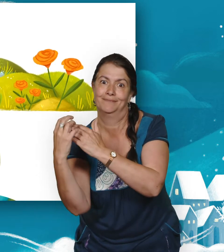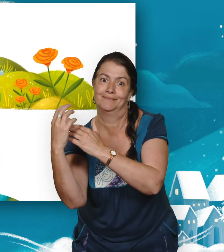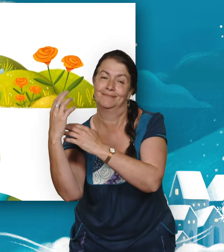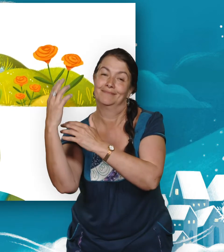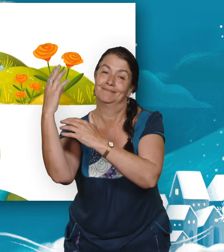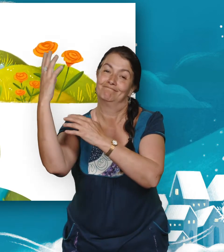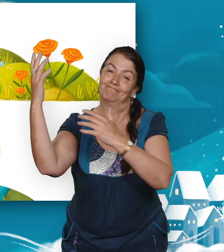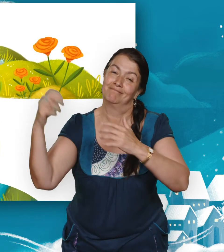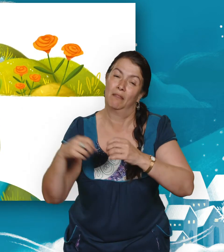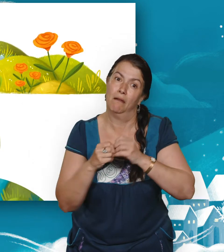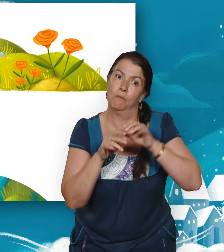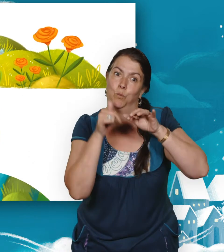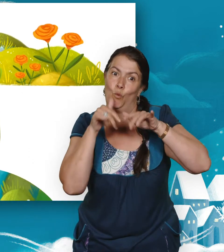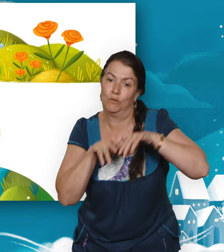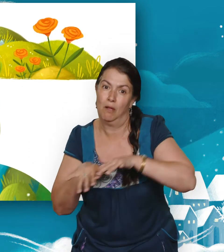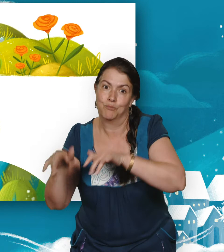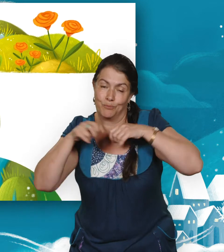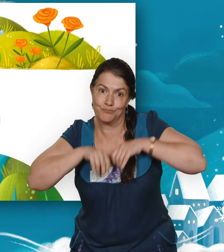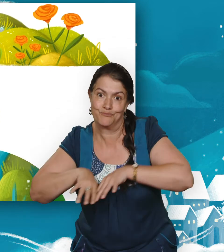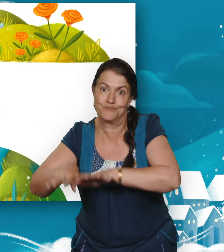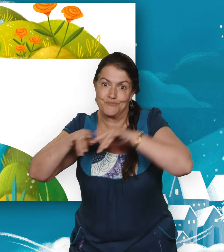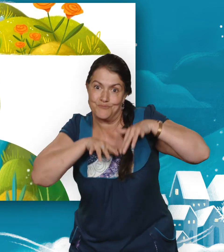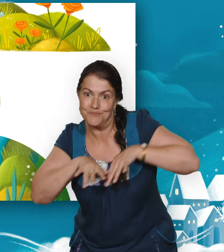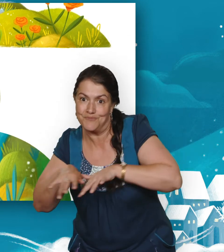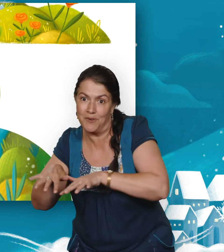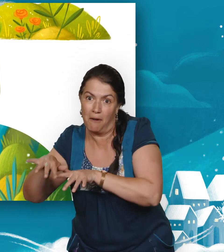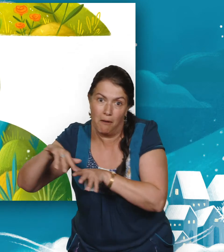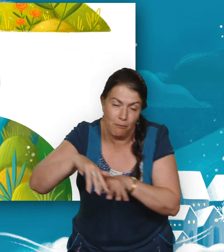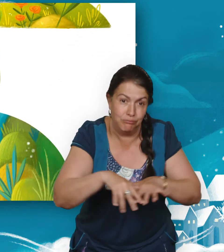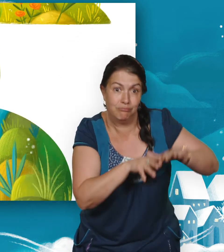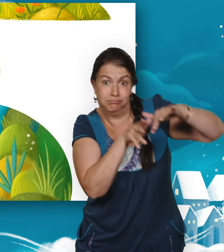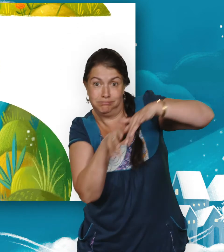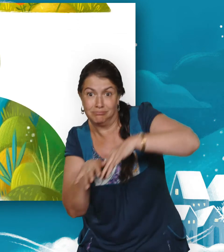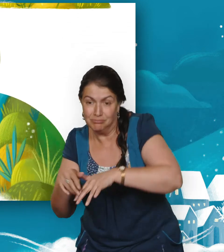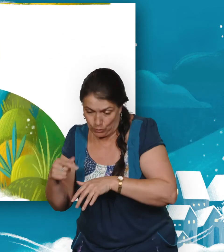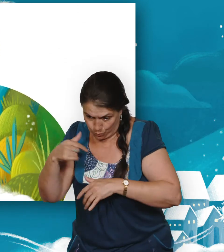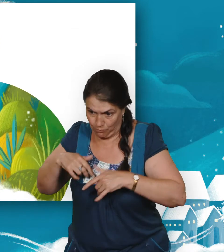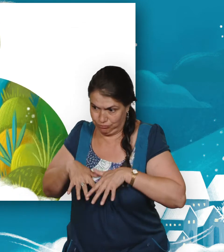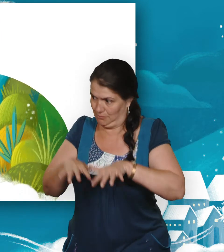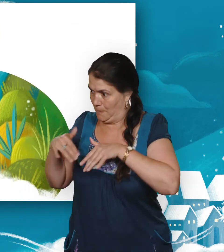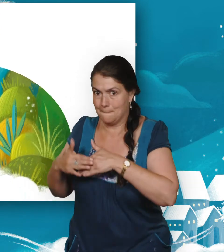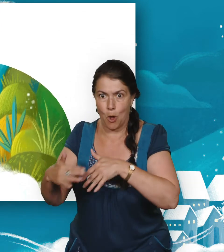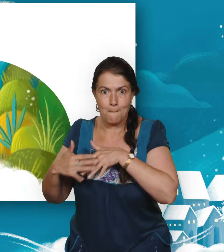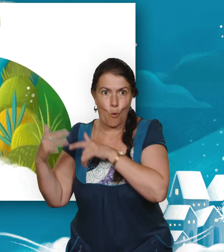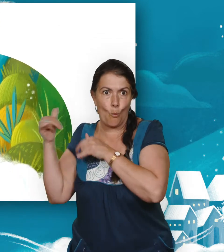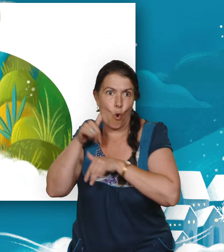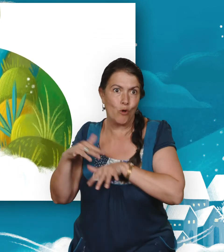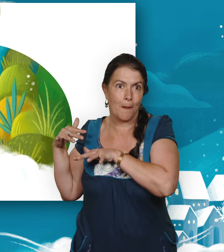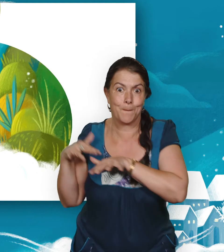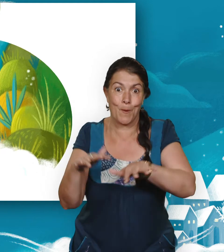babbling, burbling, gurgling sound. And the drop remembers her sea-bound dream, as she rushes along on a rippling